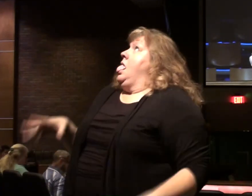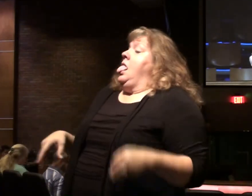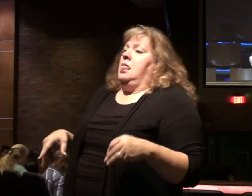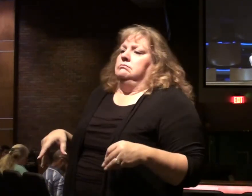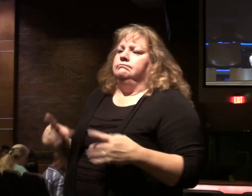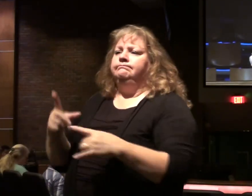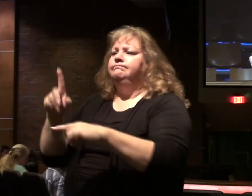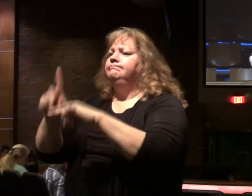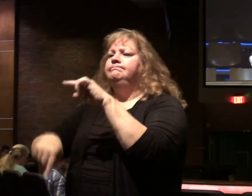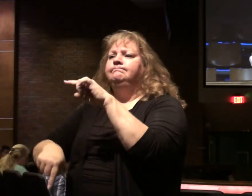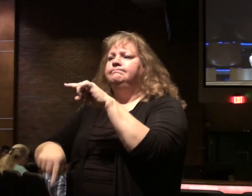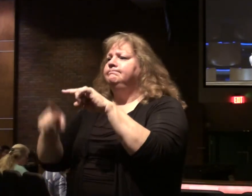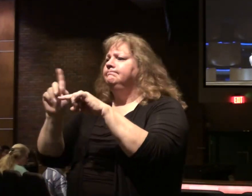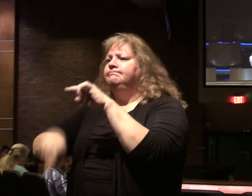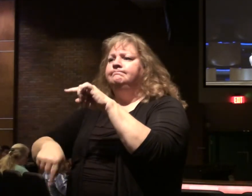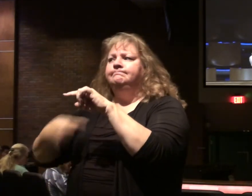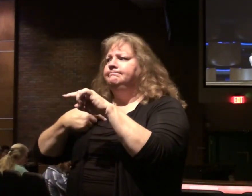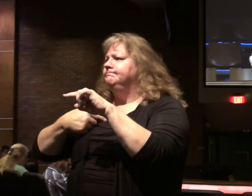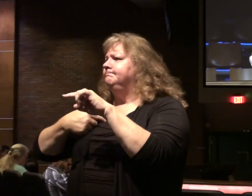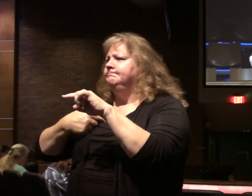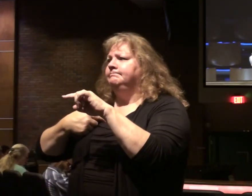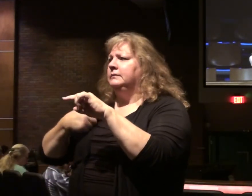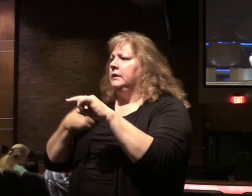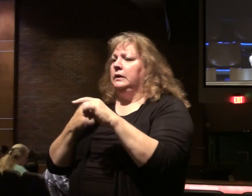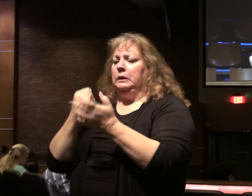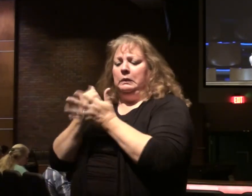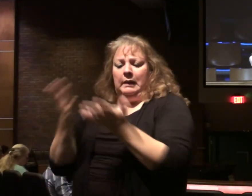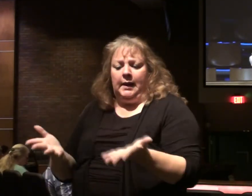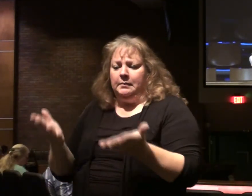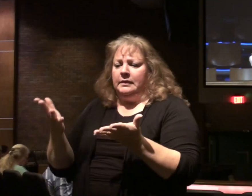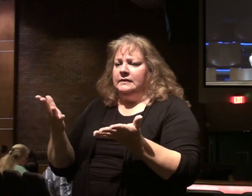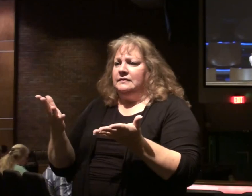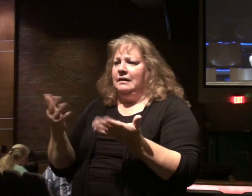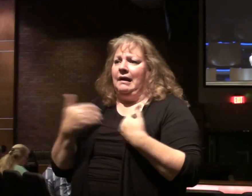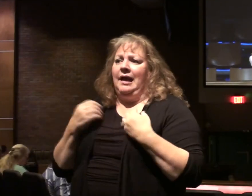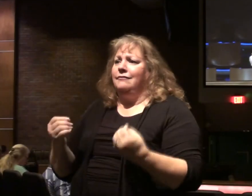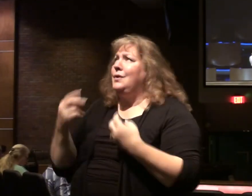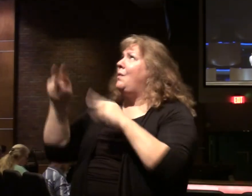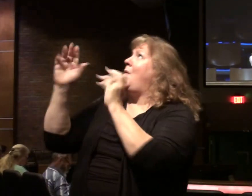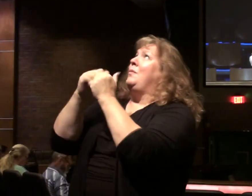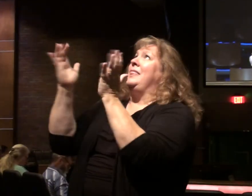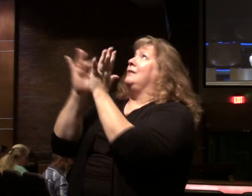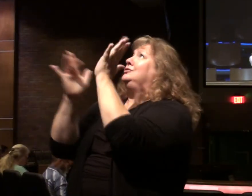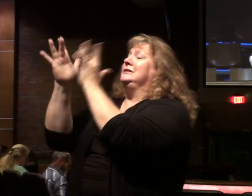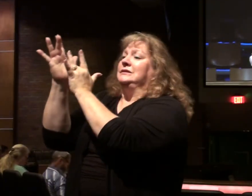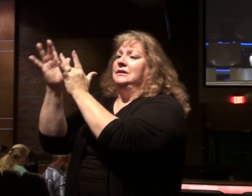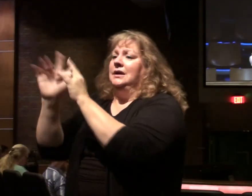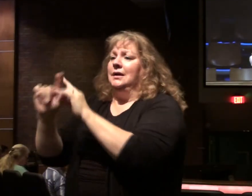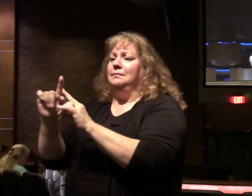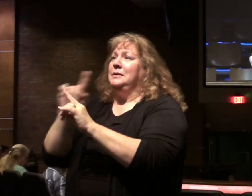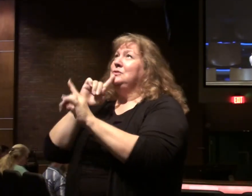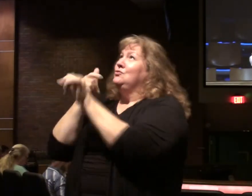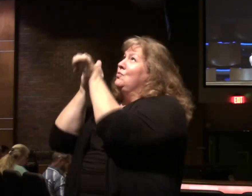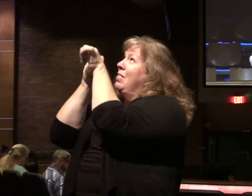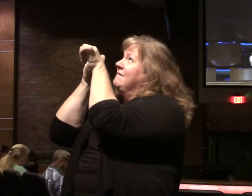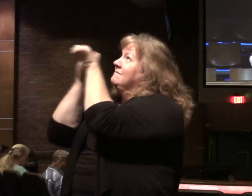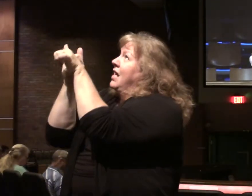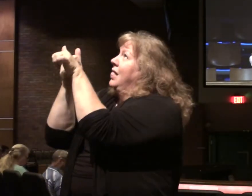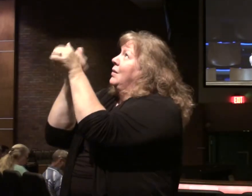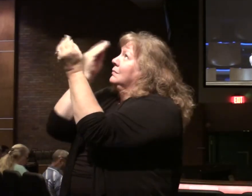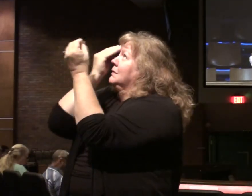can't. I can't. We're sinners. We're hopeless. We're hopeless on our own. But to truly follow Christ.